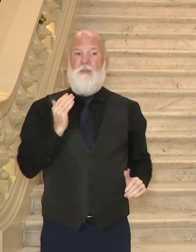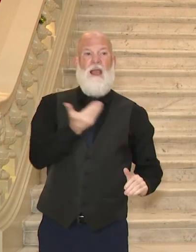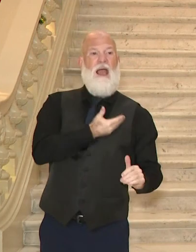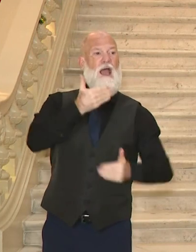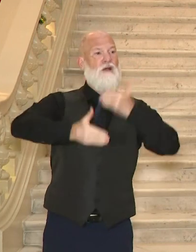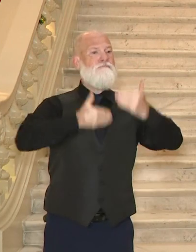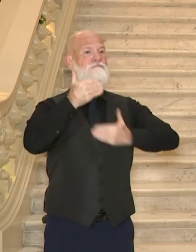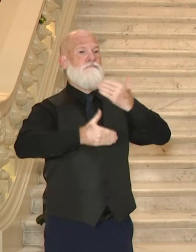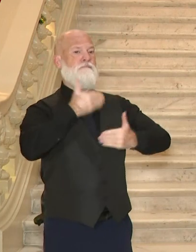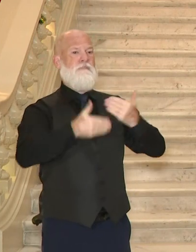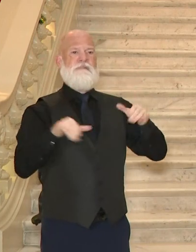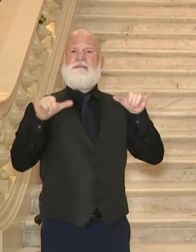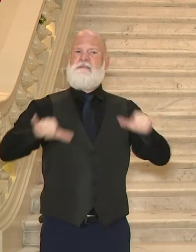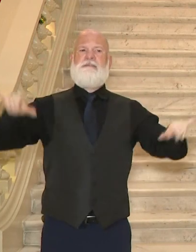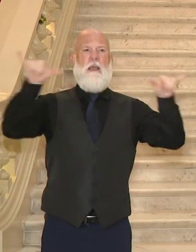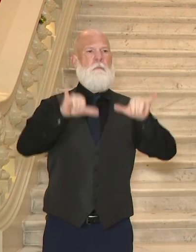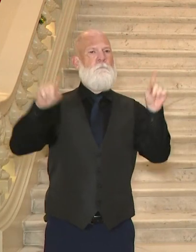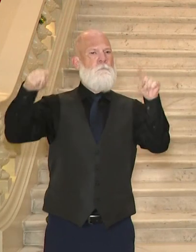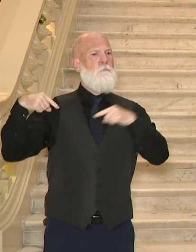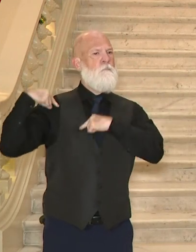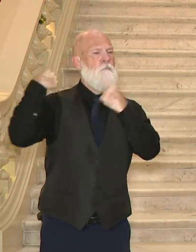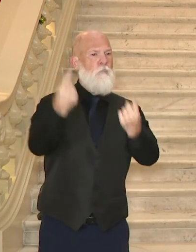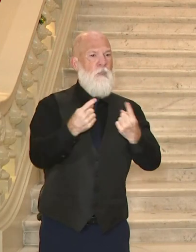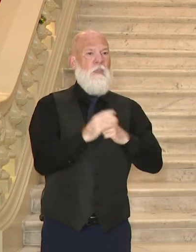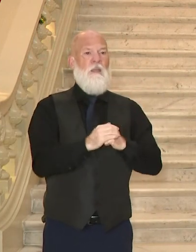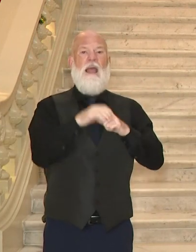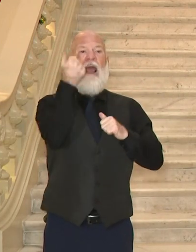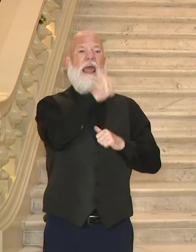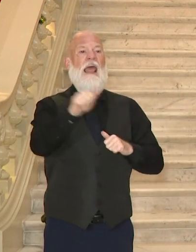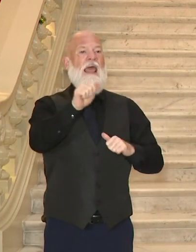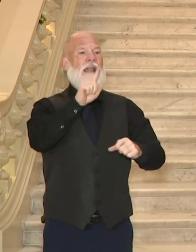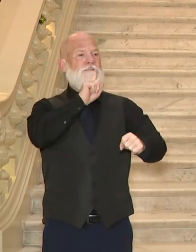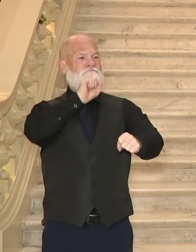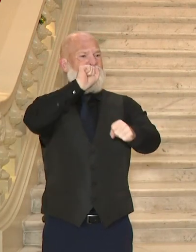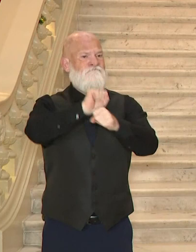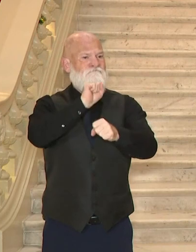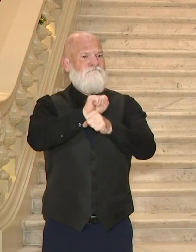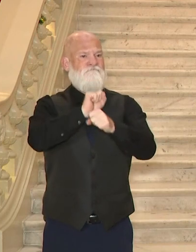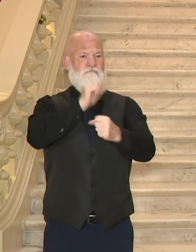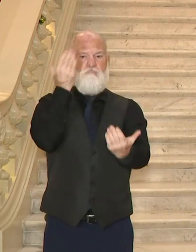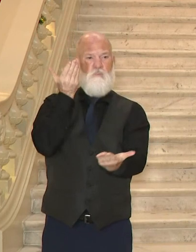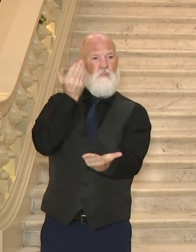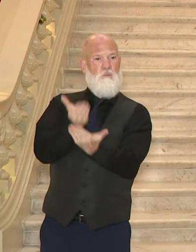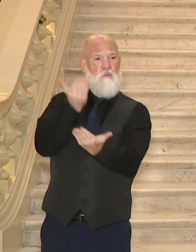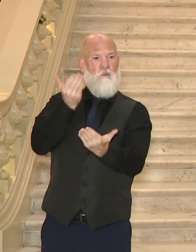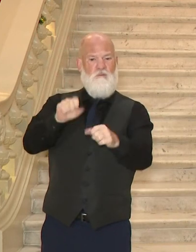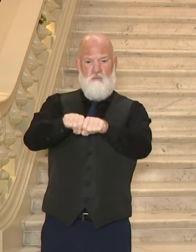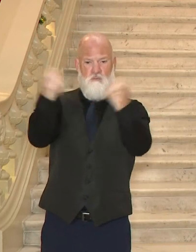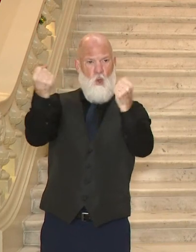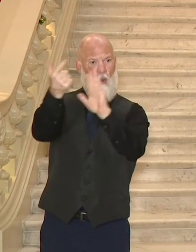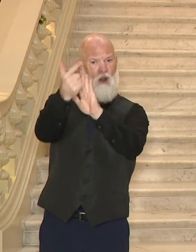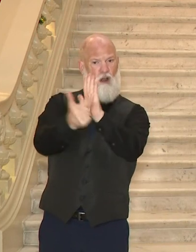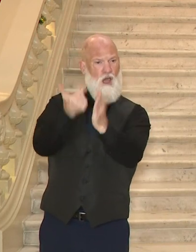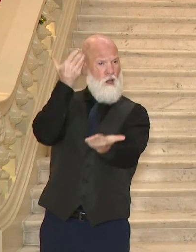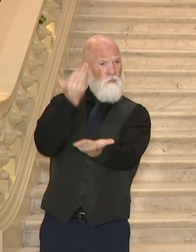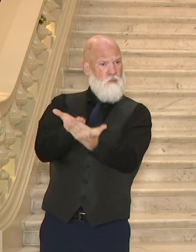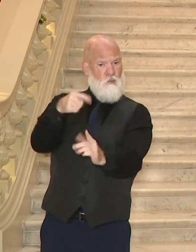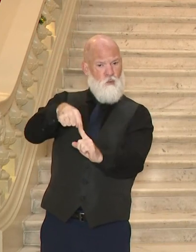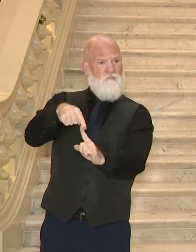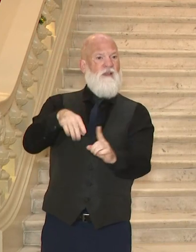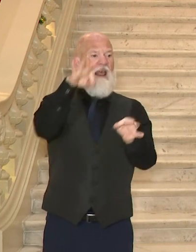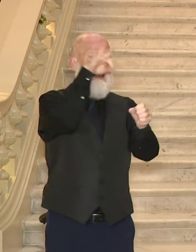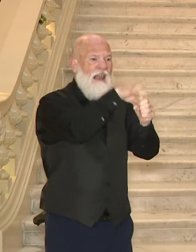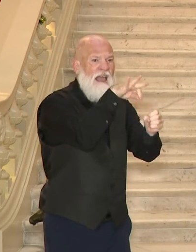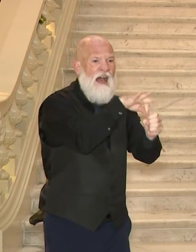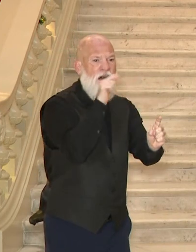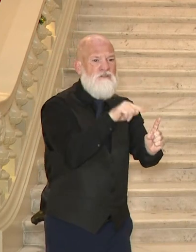continue to investigate credible claims of illegal voting and violation of state election law. There are